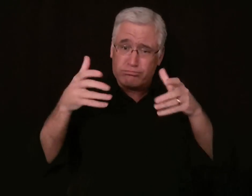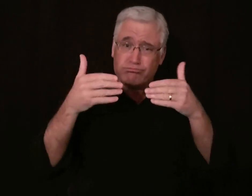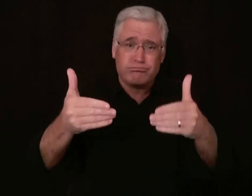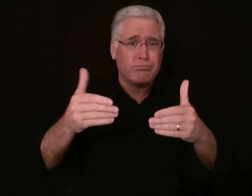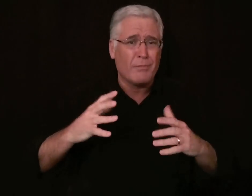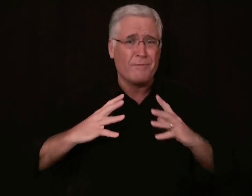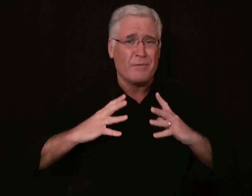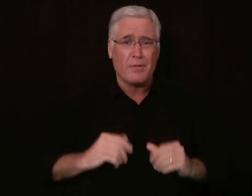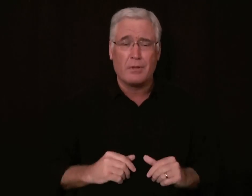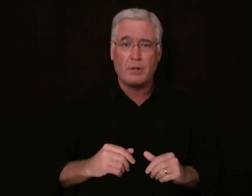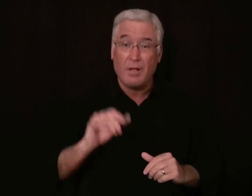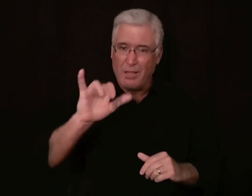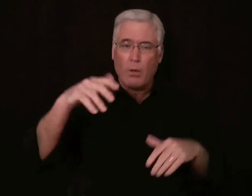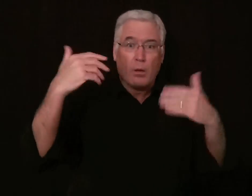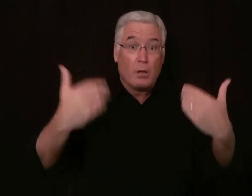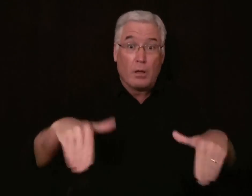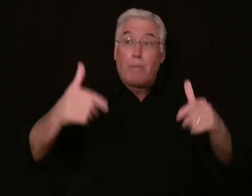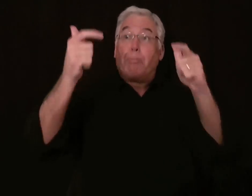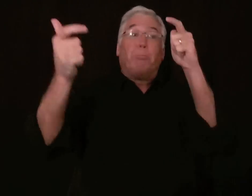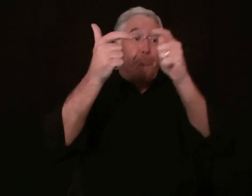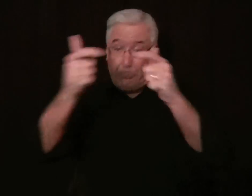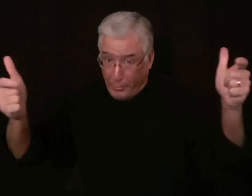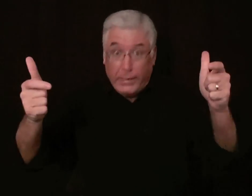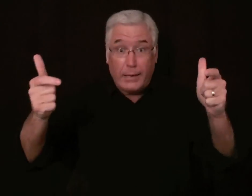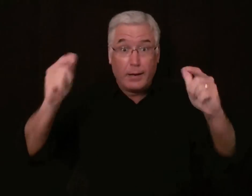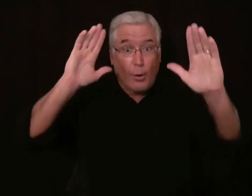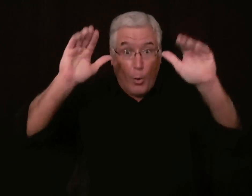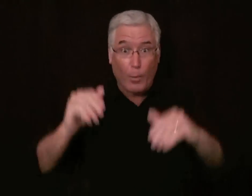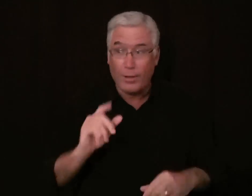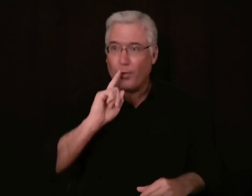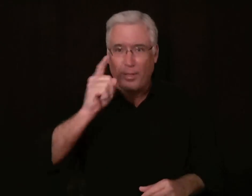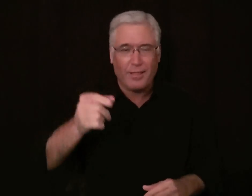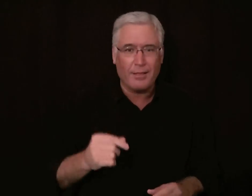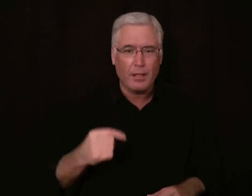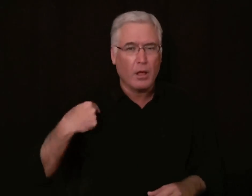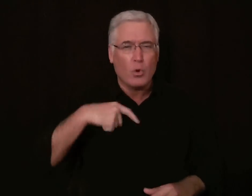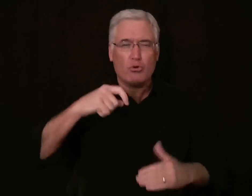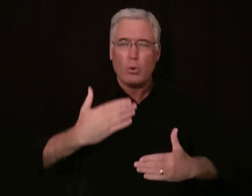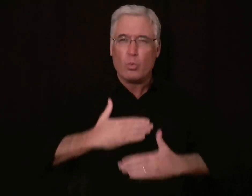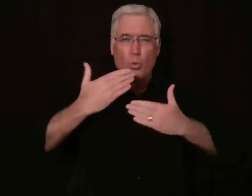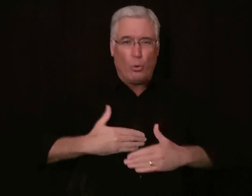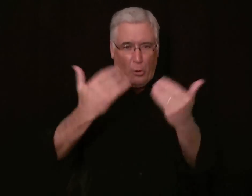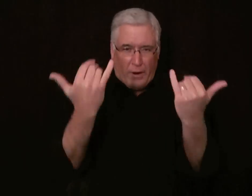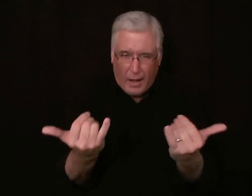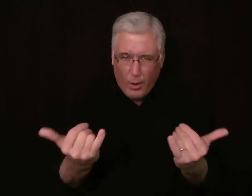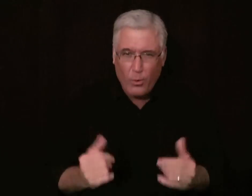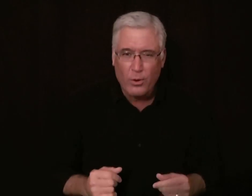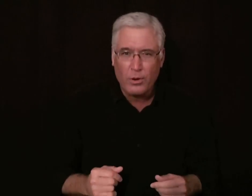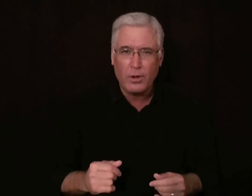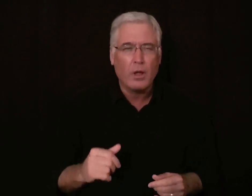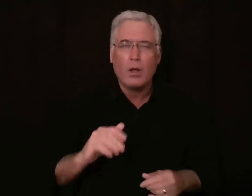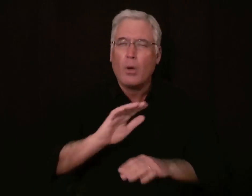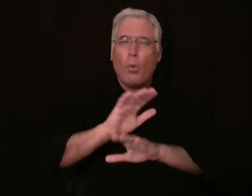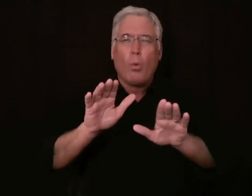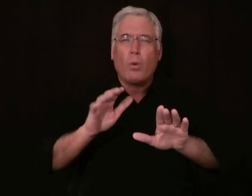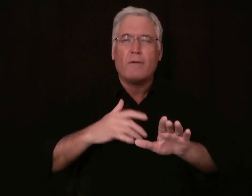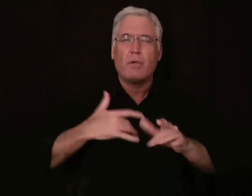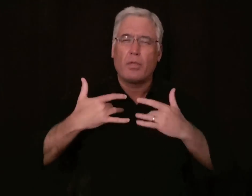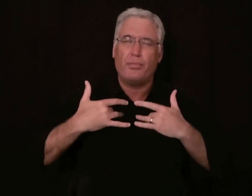Everything. Everything. All the nations will get along. It is a huge hope indeed. And we should rejoice right